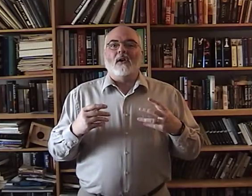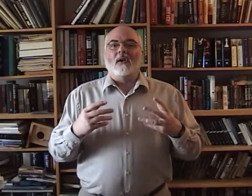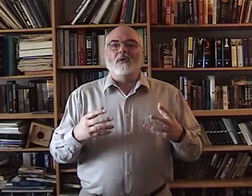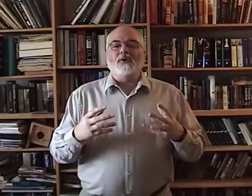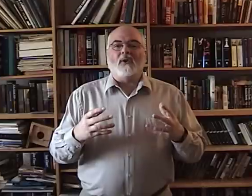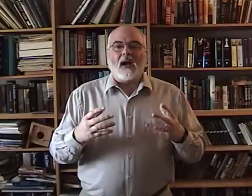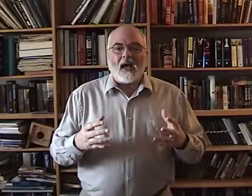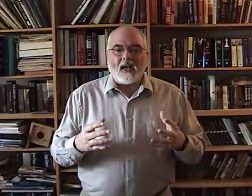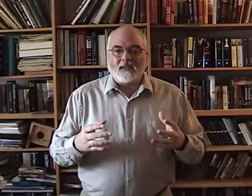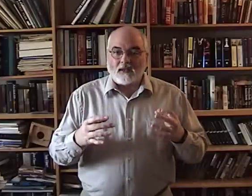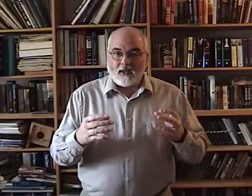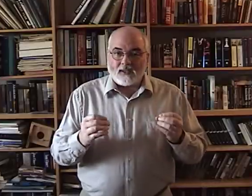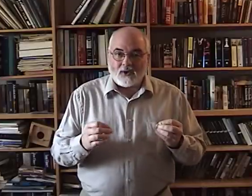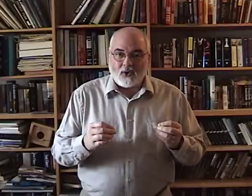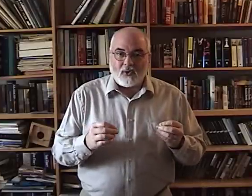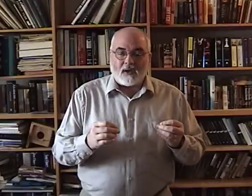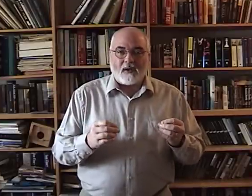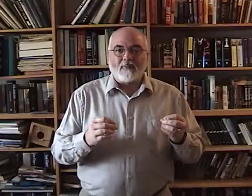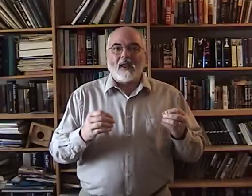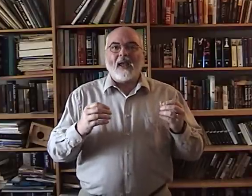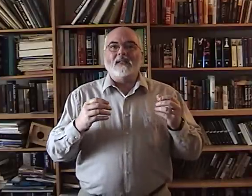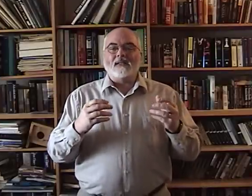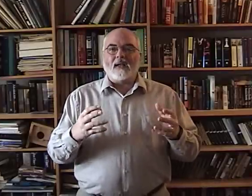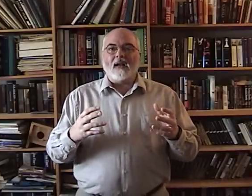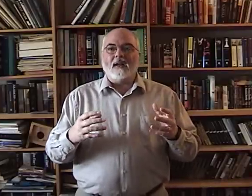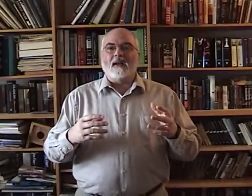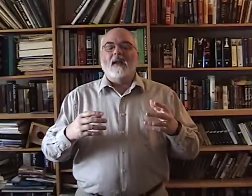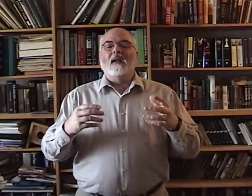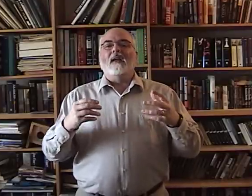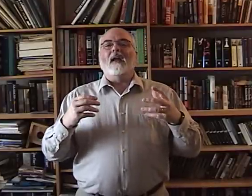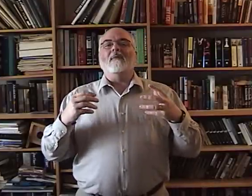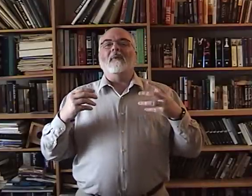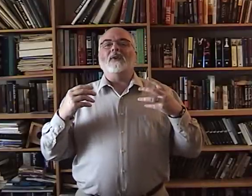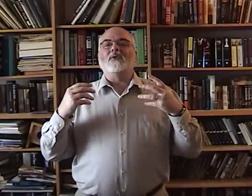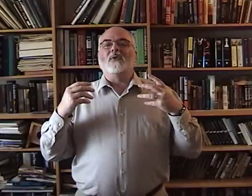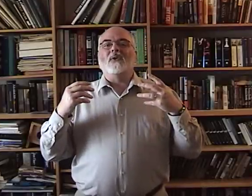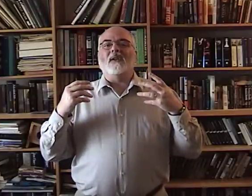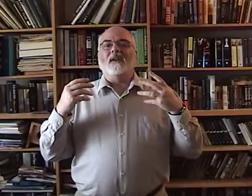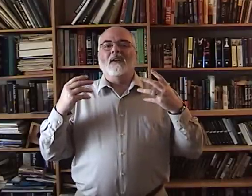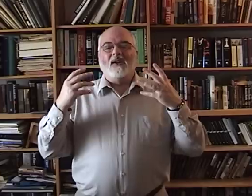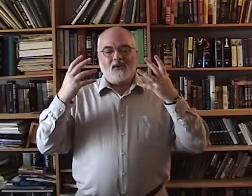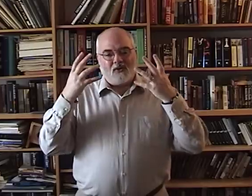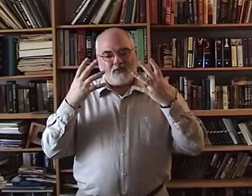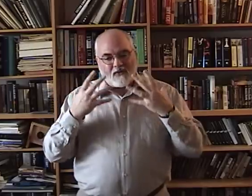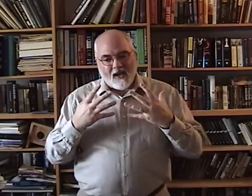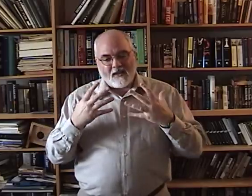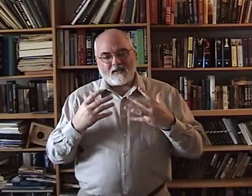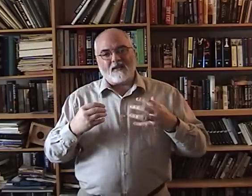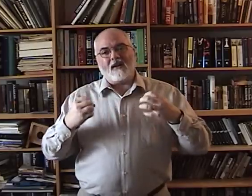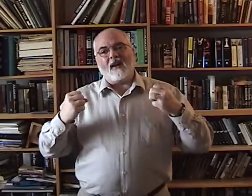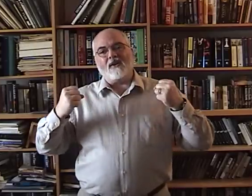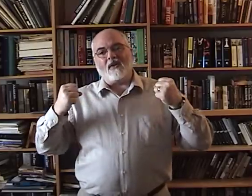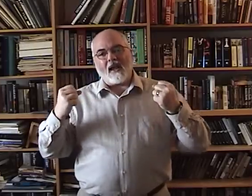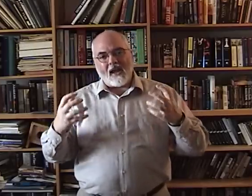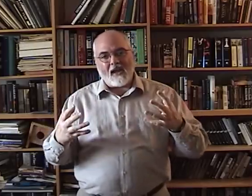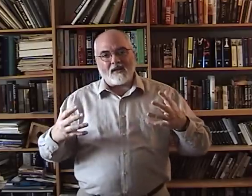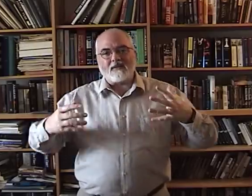close your eyes and listen to it and sign it and make sure that your face and your hands